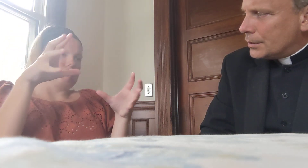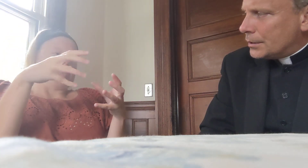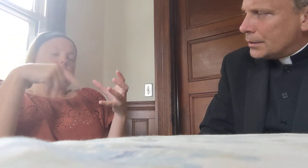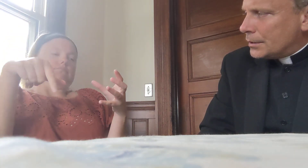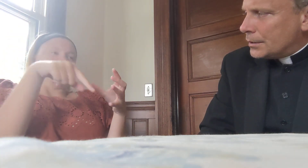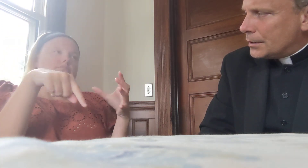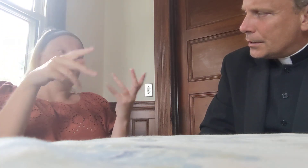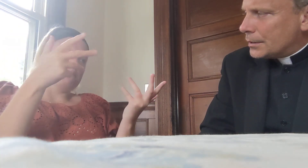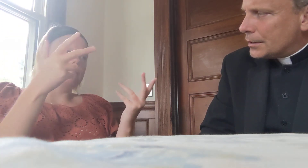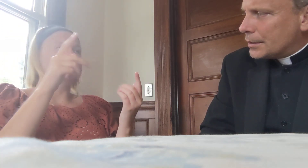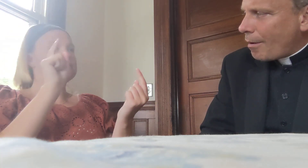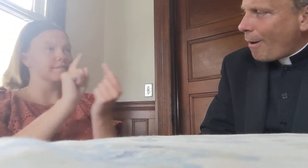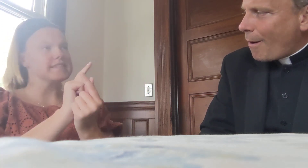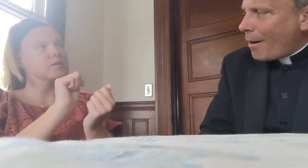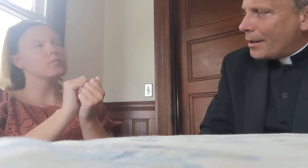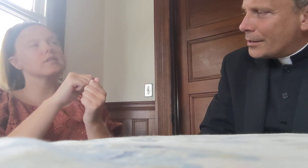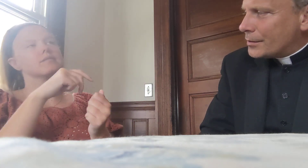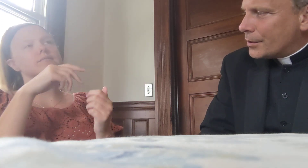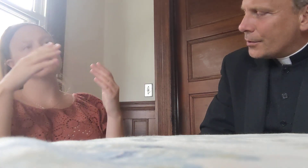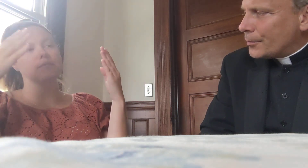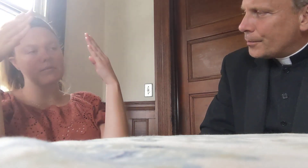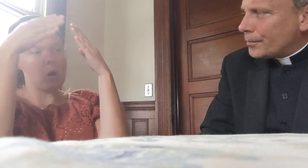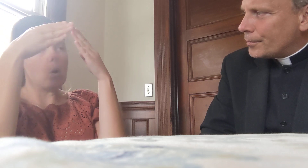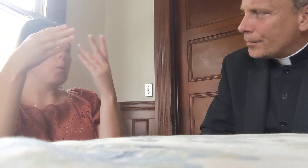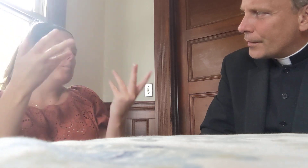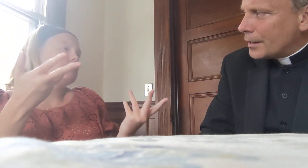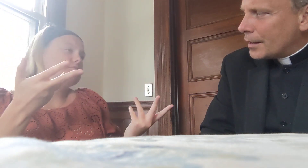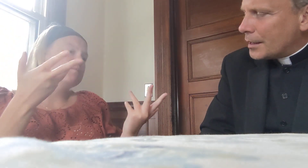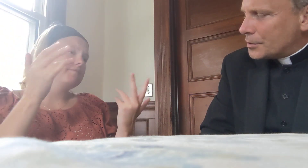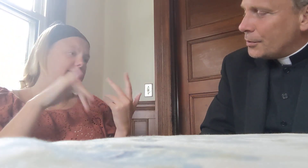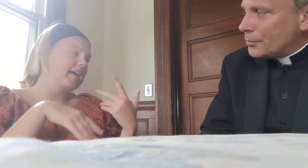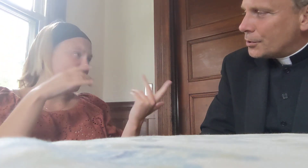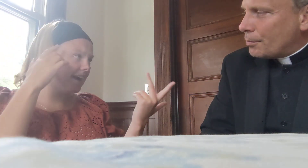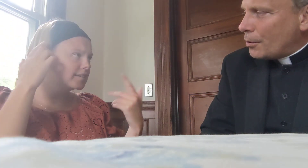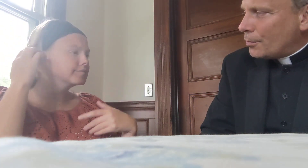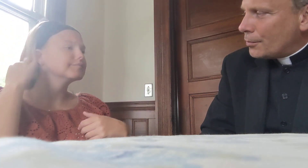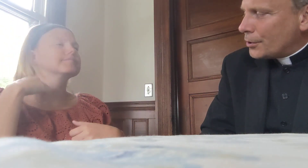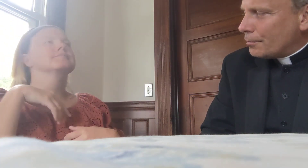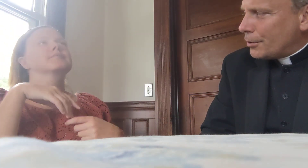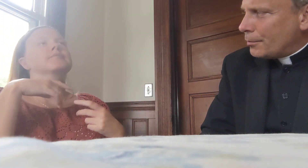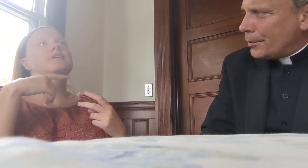so, and to meet with the Pope, with their Pope,